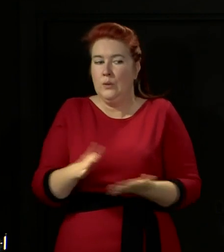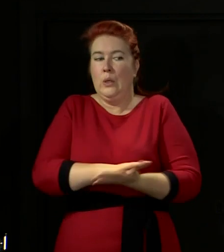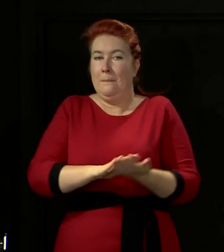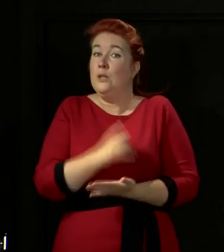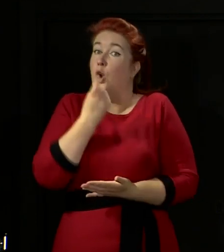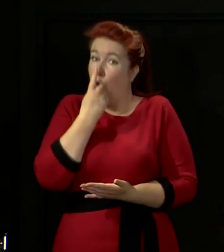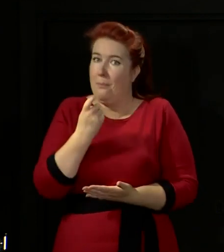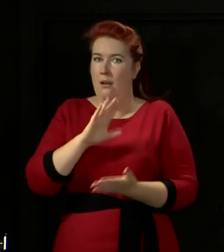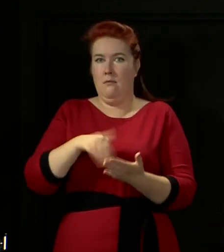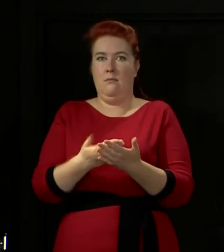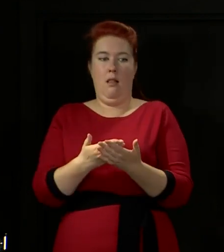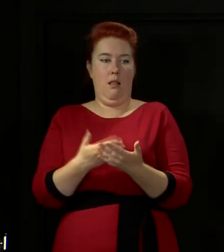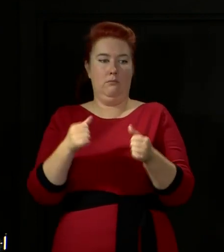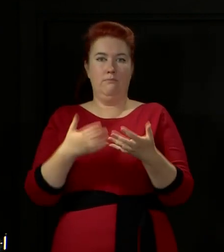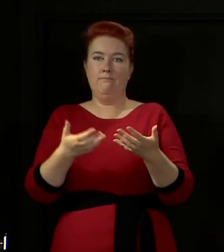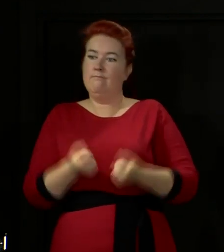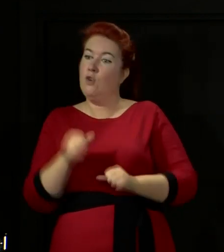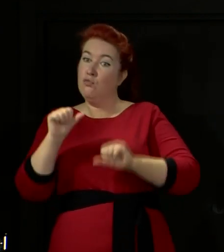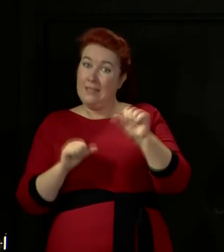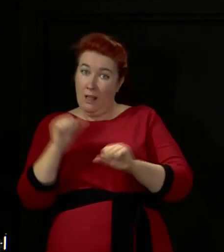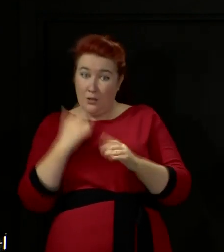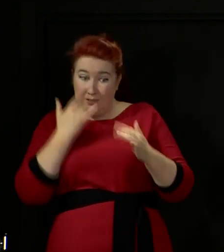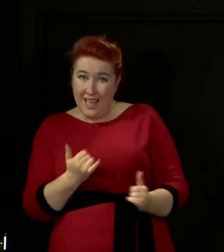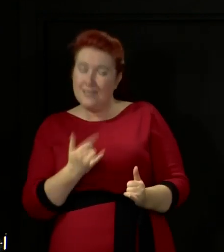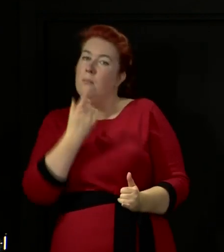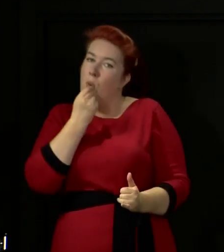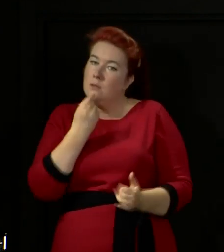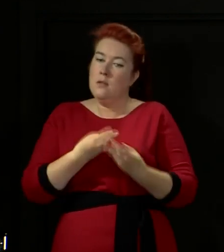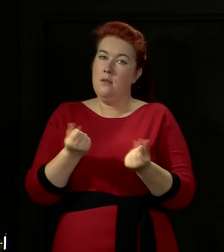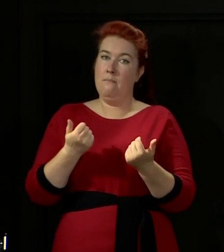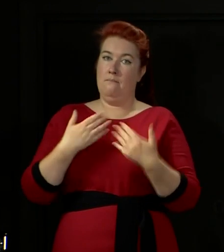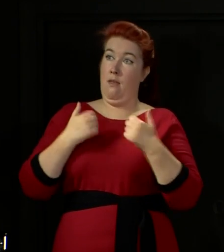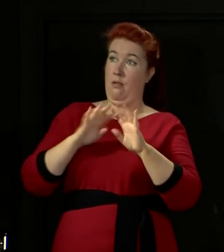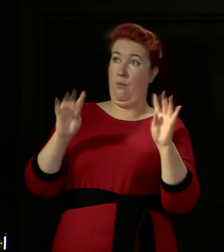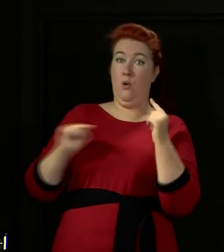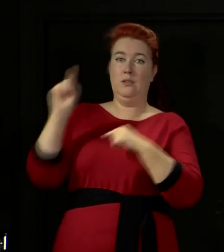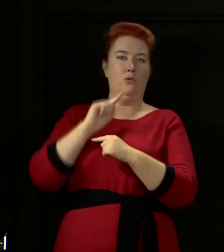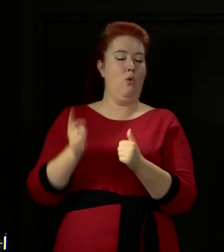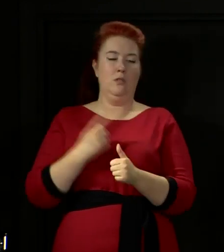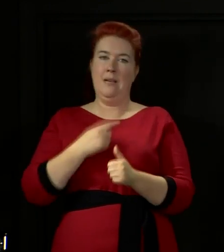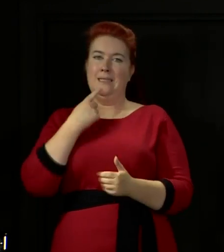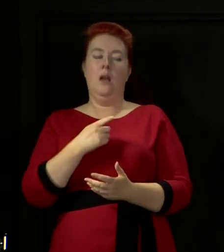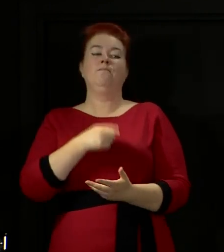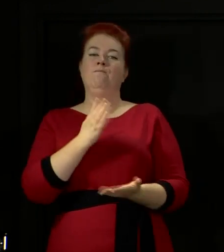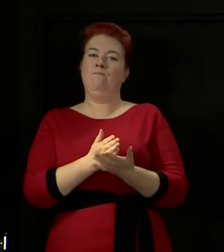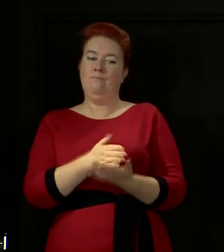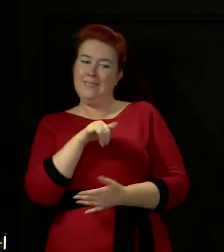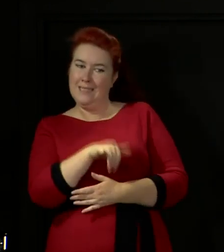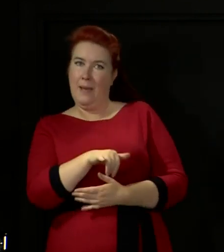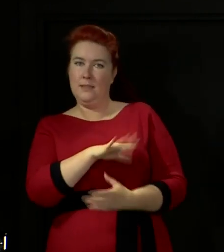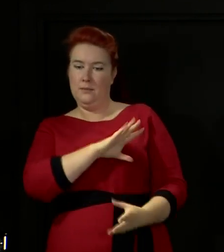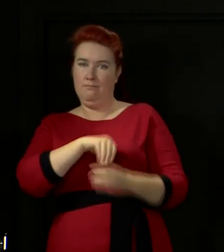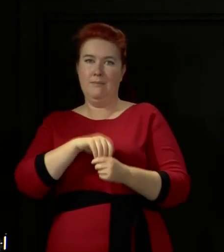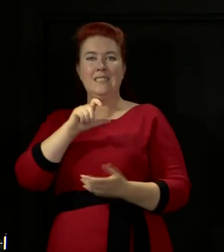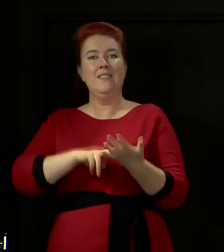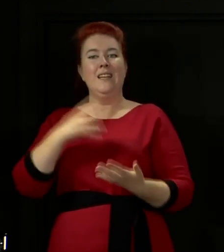be that until a test result is known, some health boards are automatically counting these patients as suspected, even